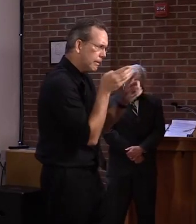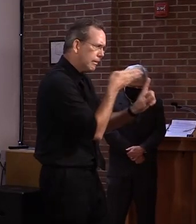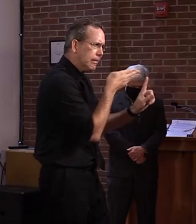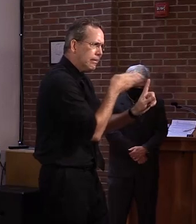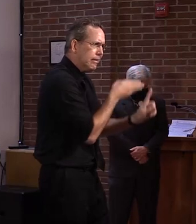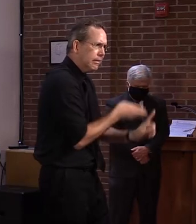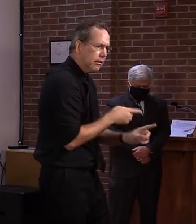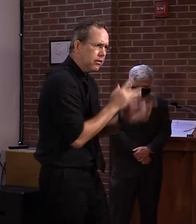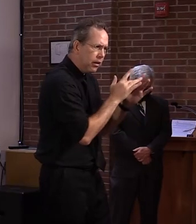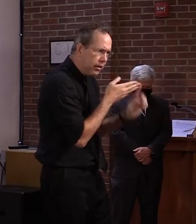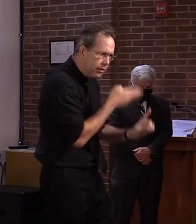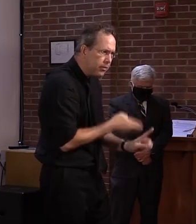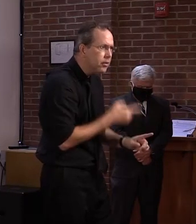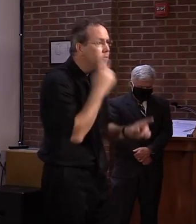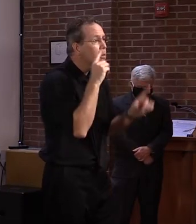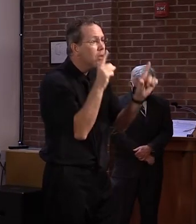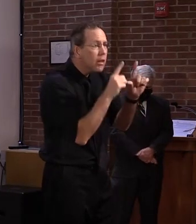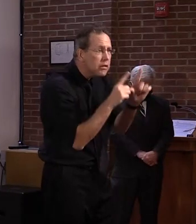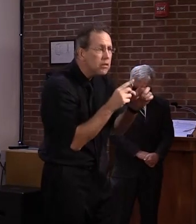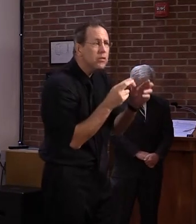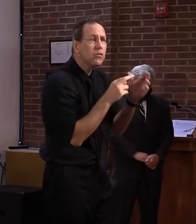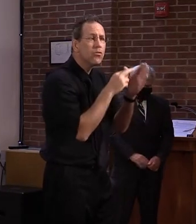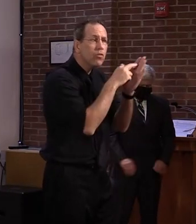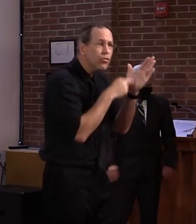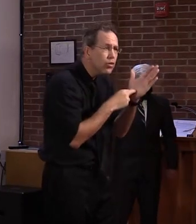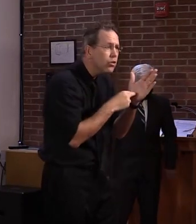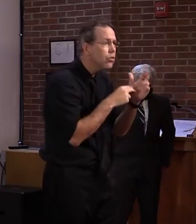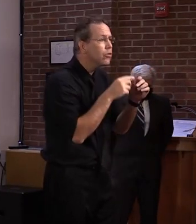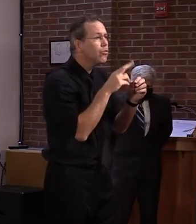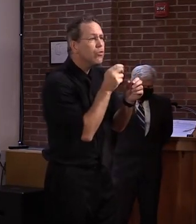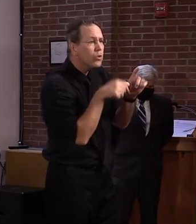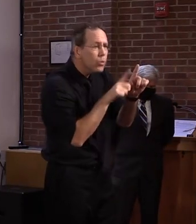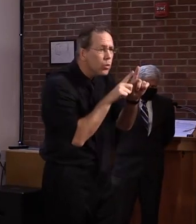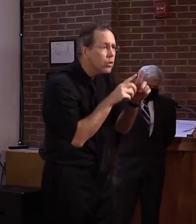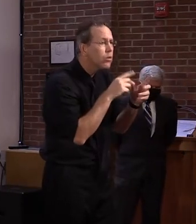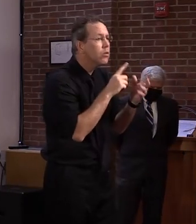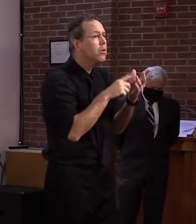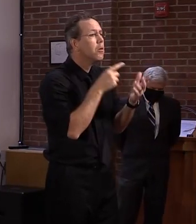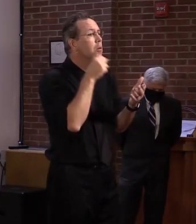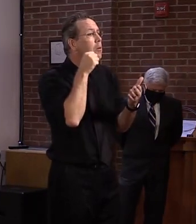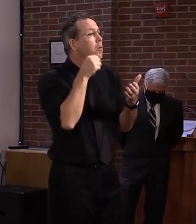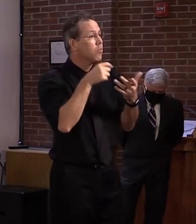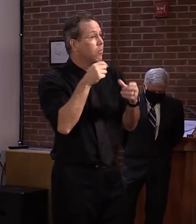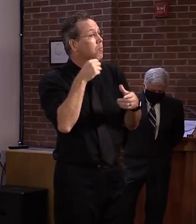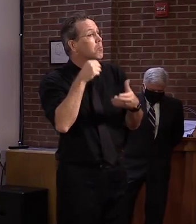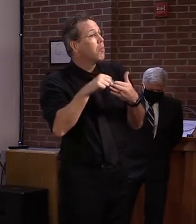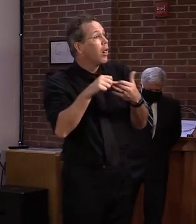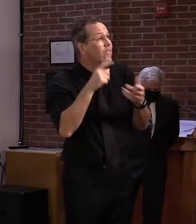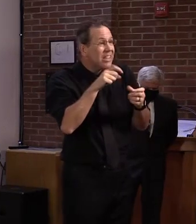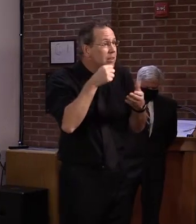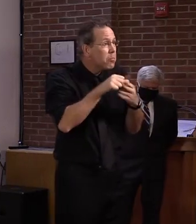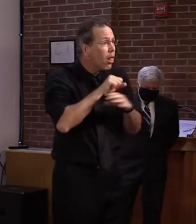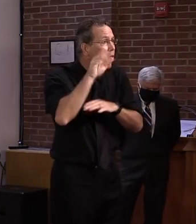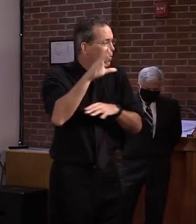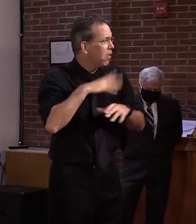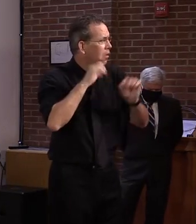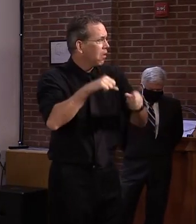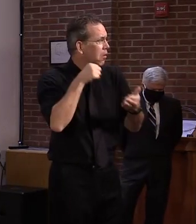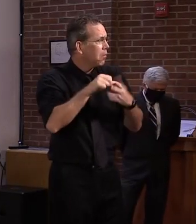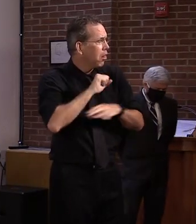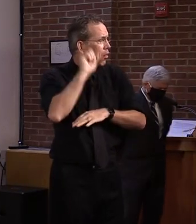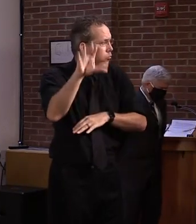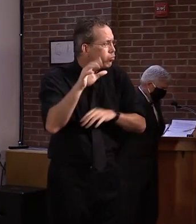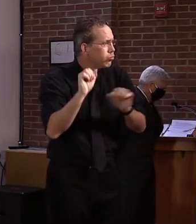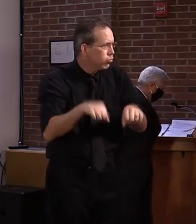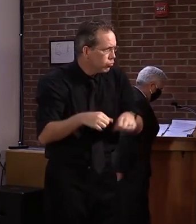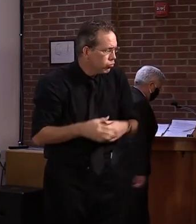for your license renewals, registration renewals, and mail-in renewals if online services are not available to you.